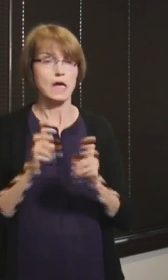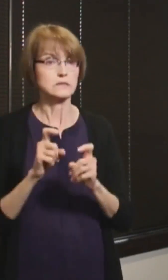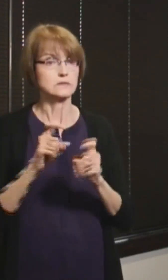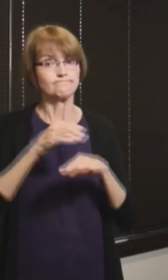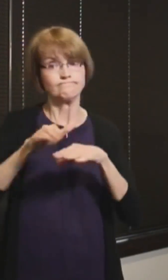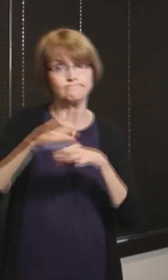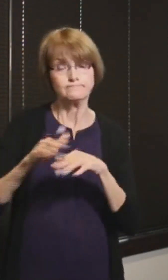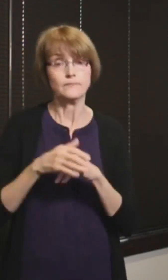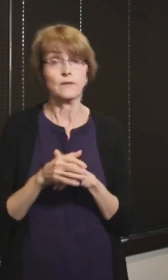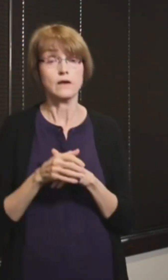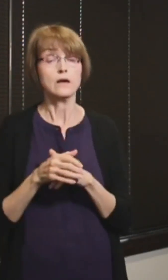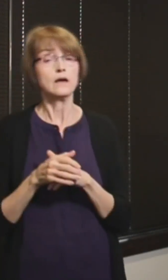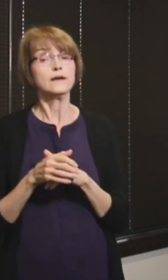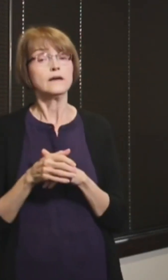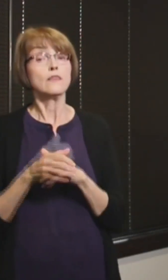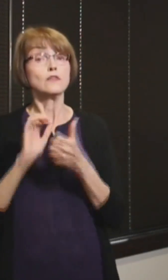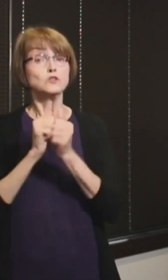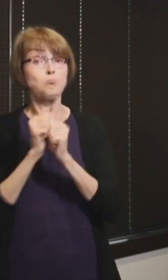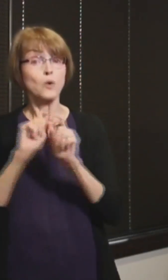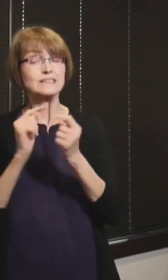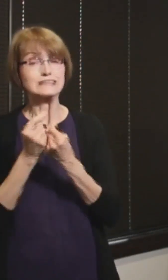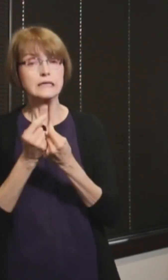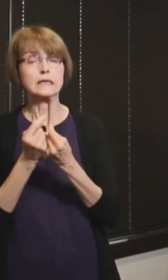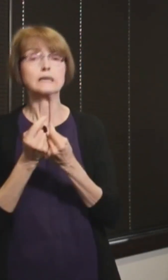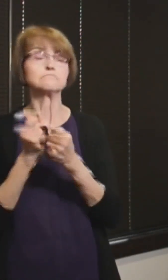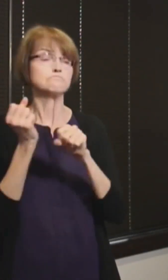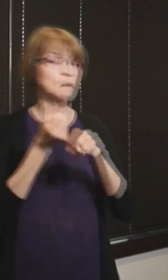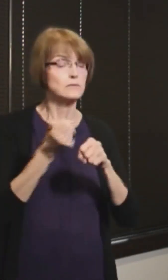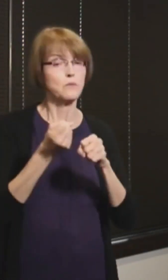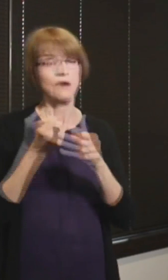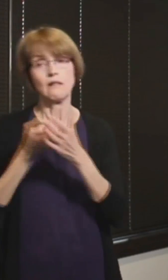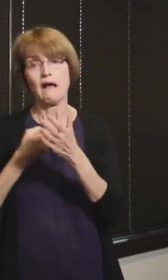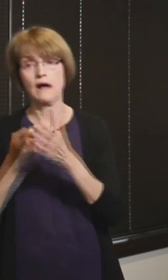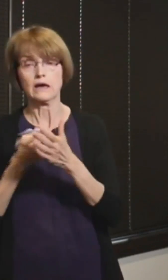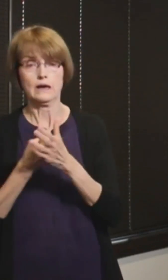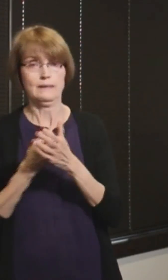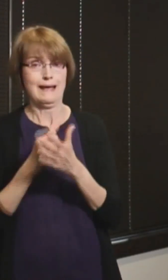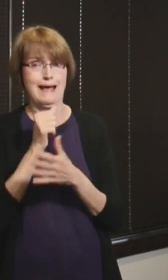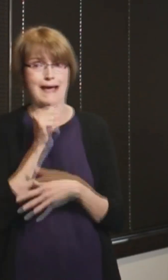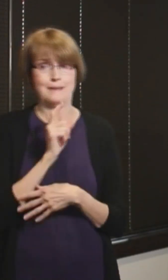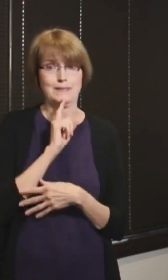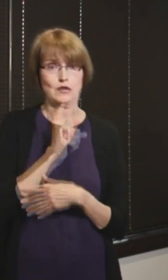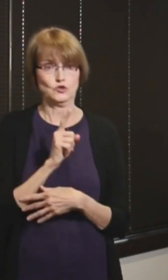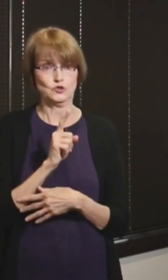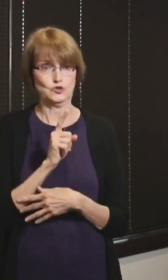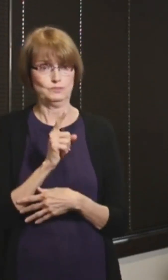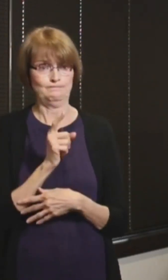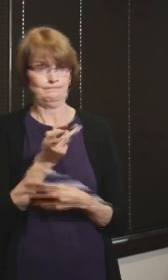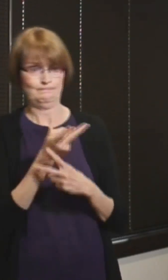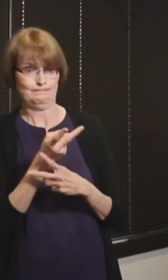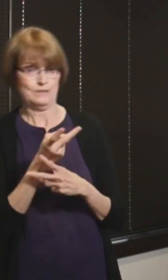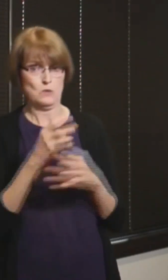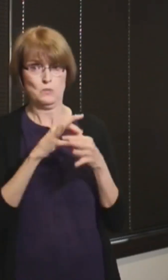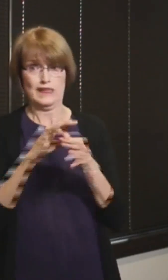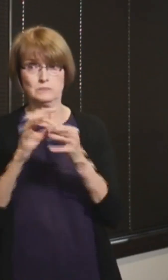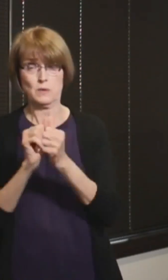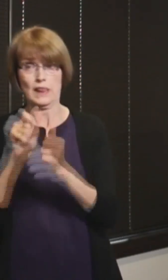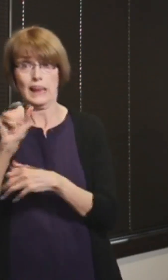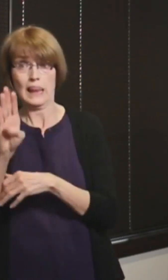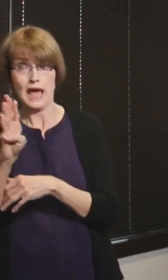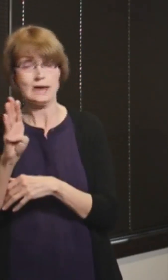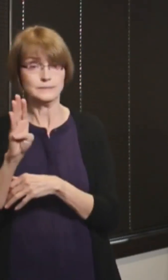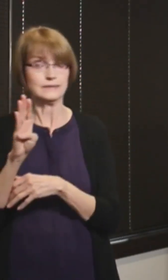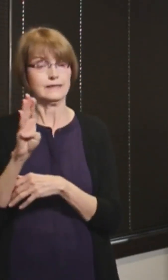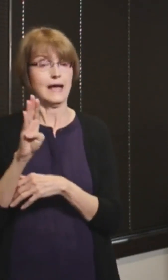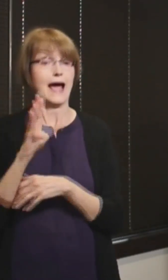teams are concerned, I don't know specifically what their relationship is with labs. I would suspect that they probably work with a